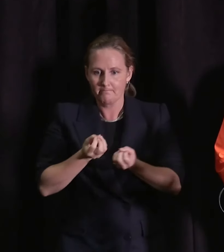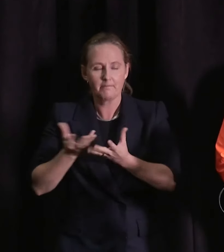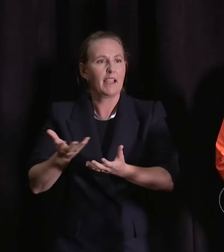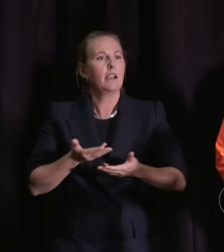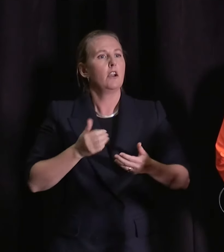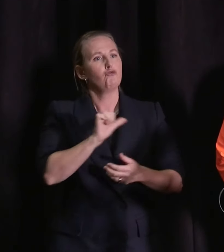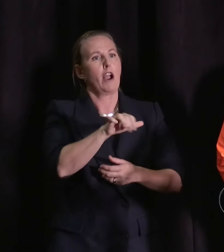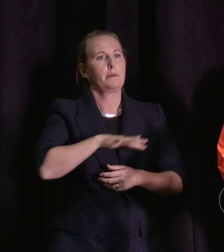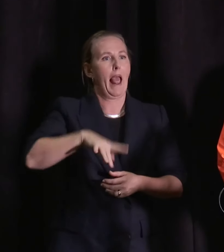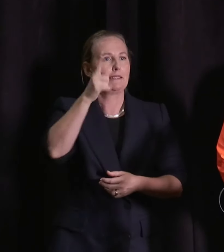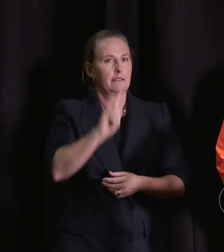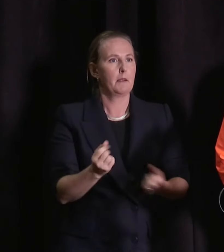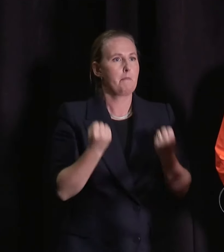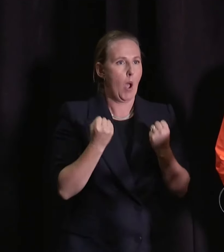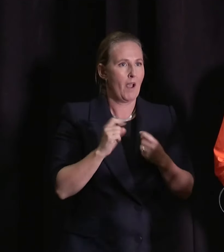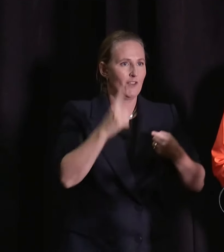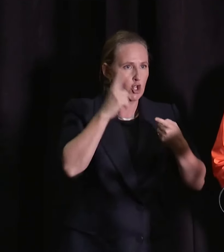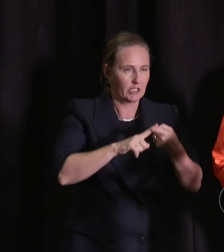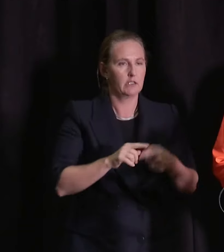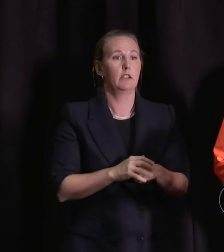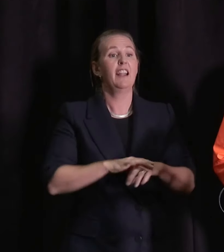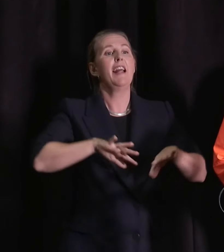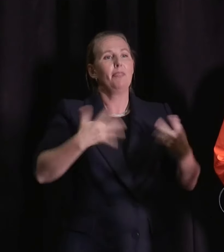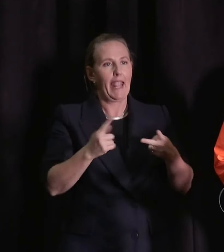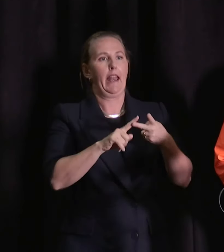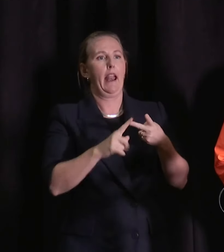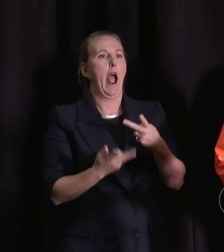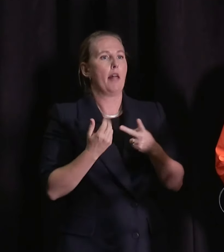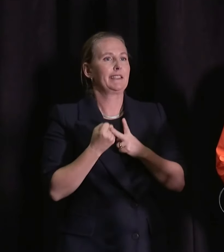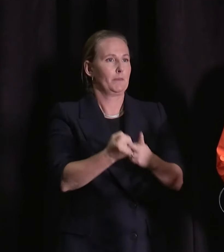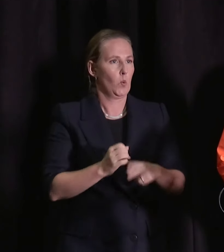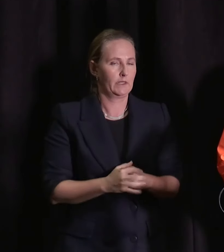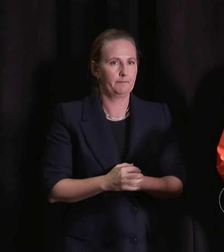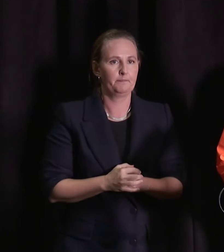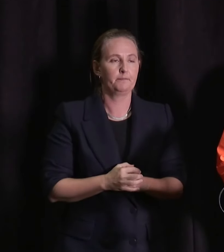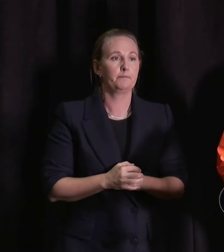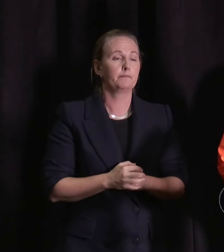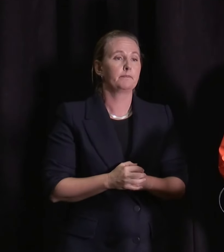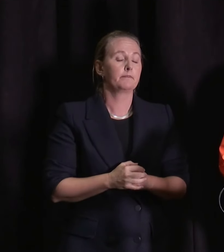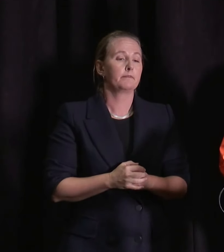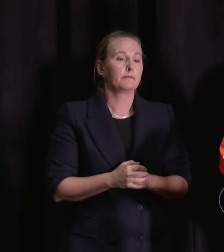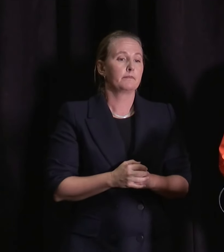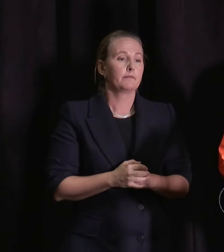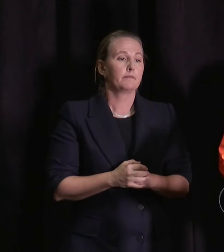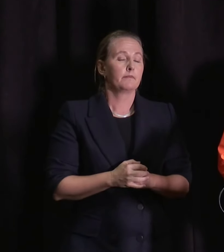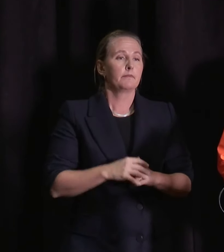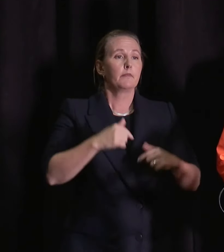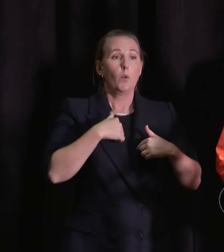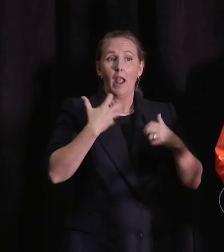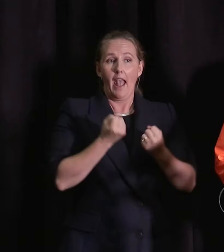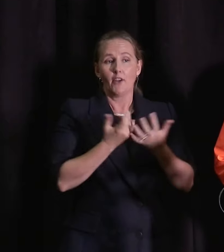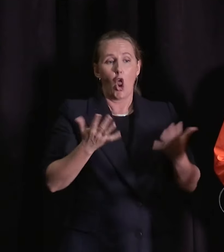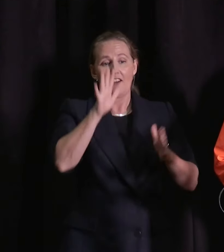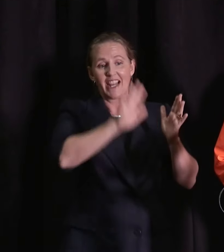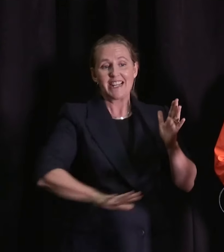Then of course we will activate a lot of other support. I do want to be clear though that we've had a lot of nationally focused support being provided to